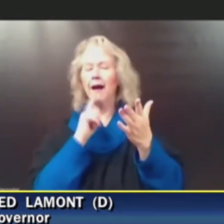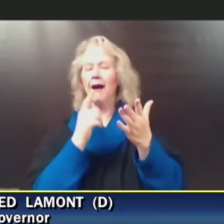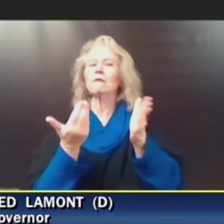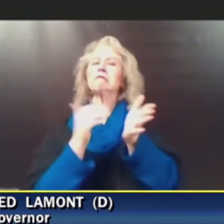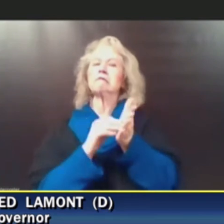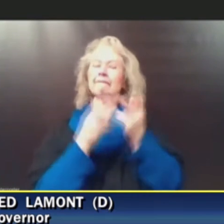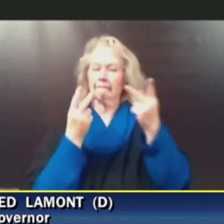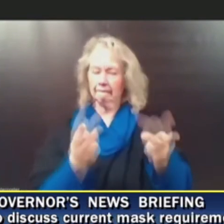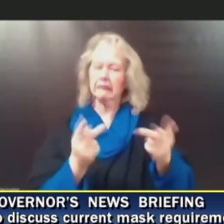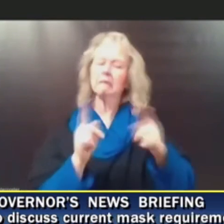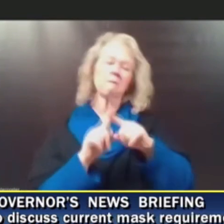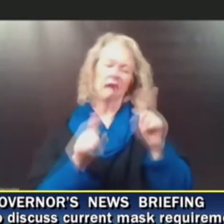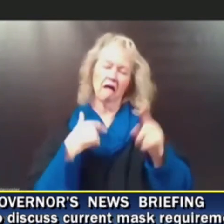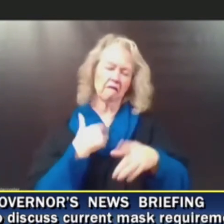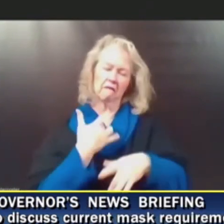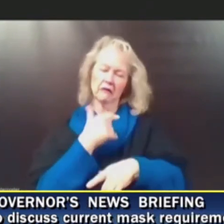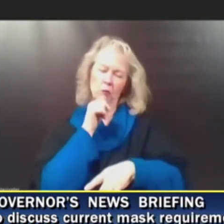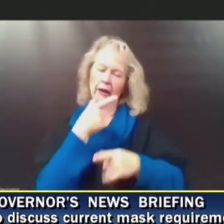foresee that happening.